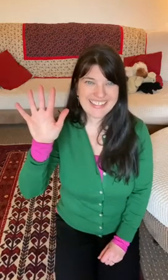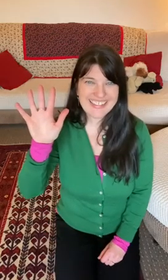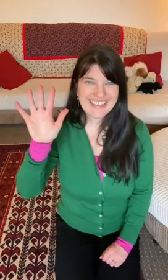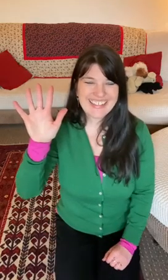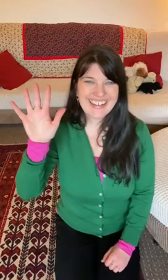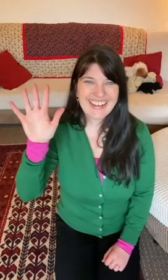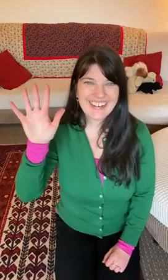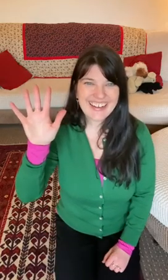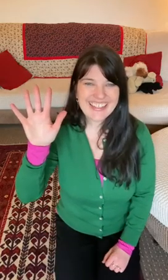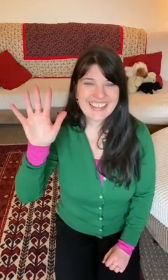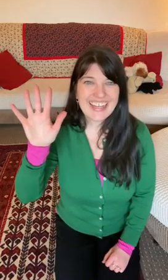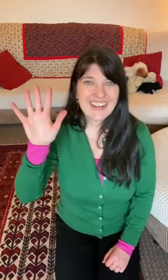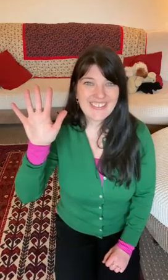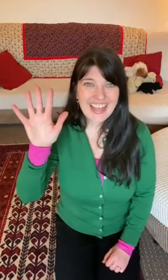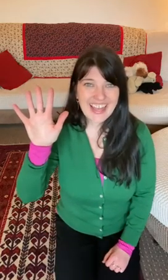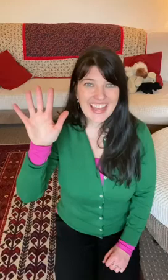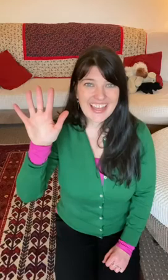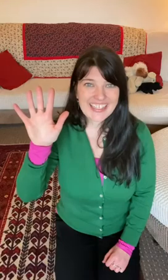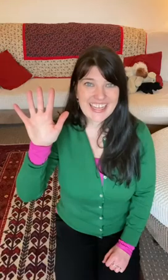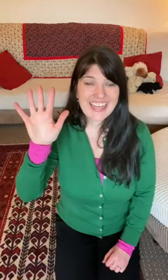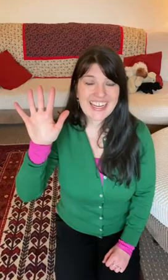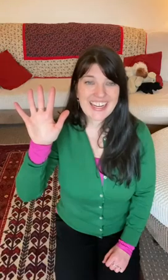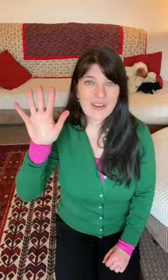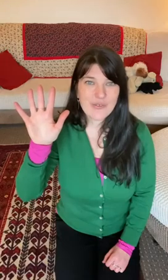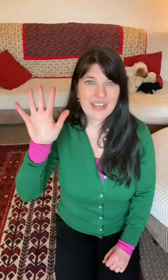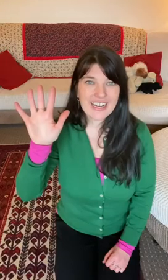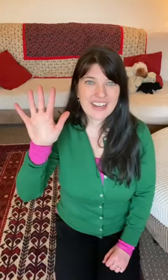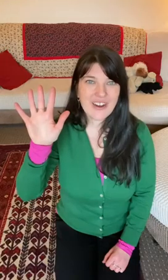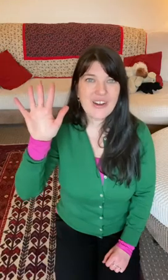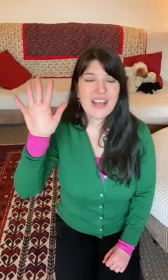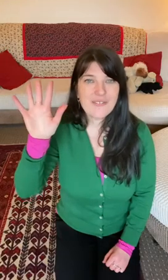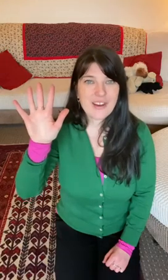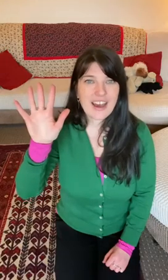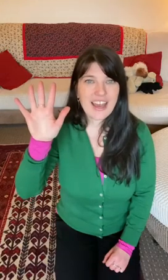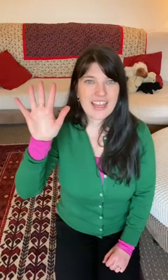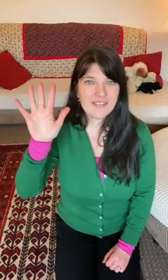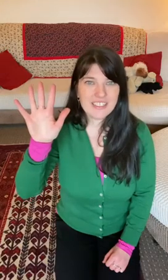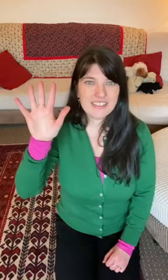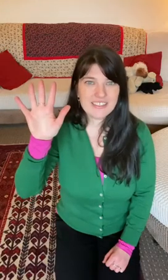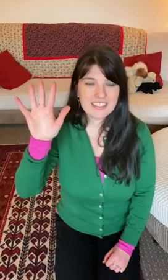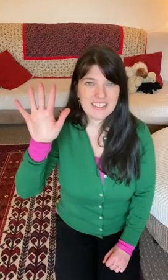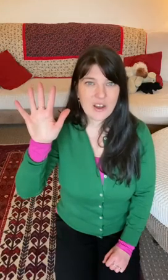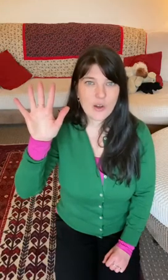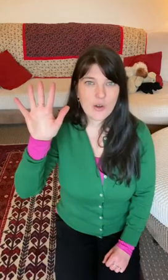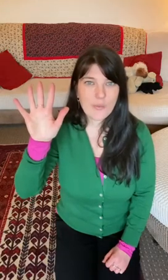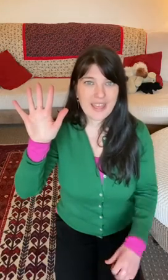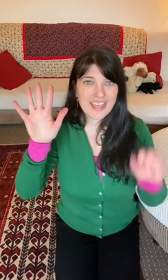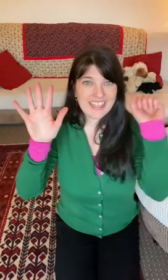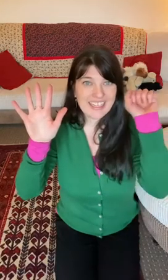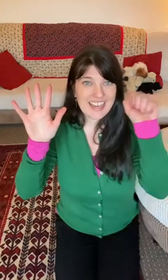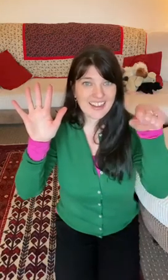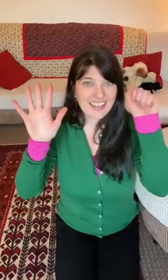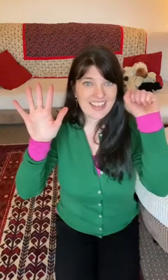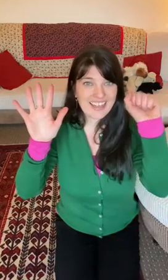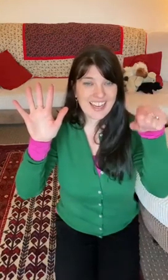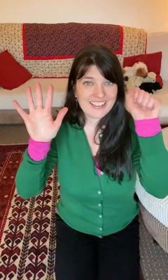All right. Ready, off we go. Five little snowmen knocking at the